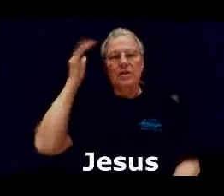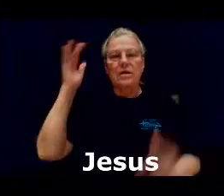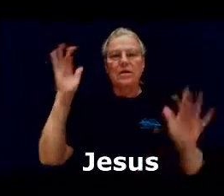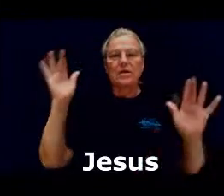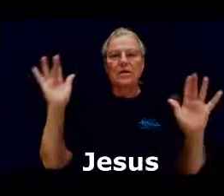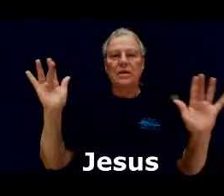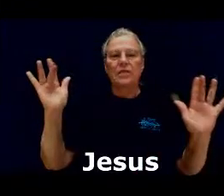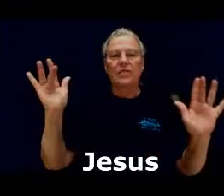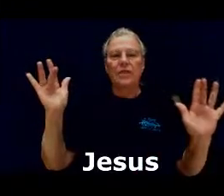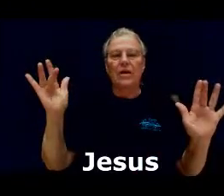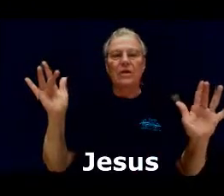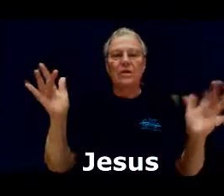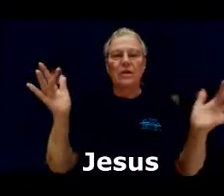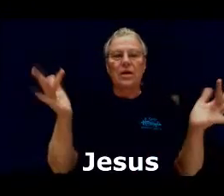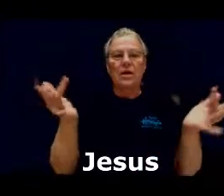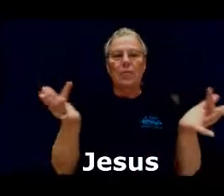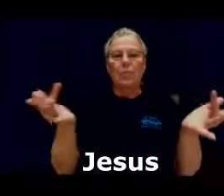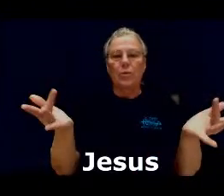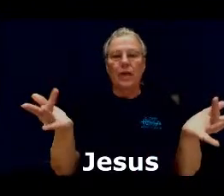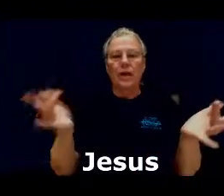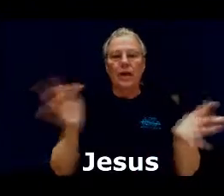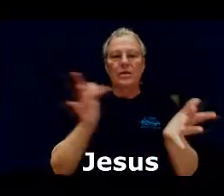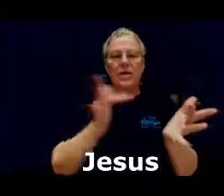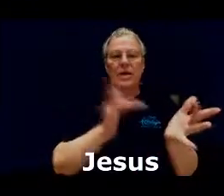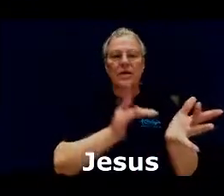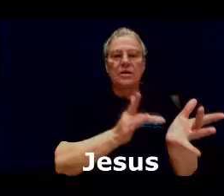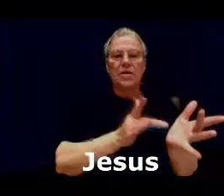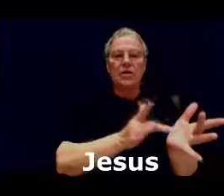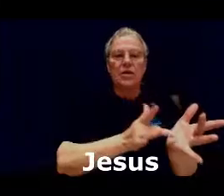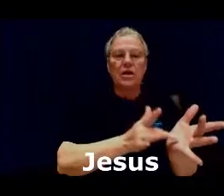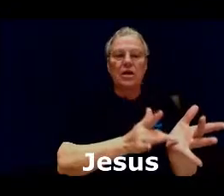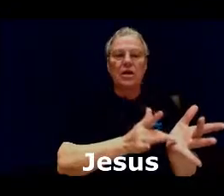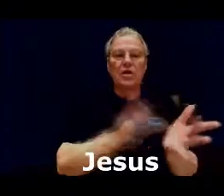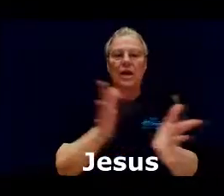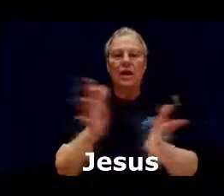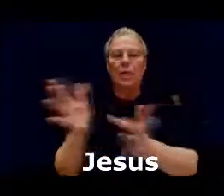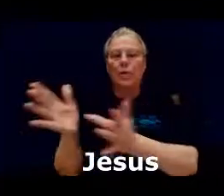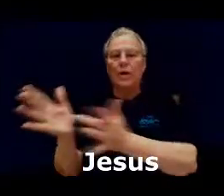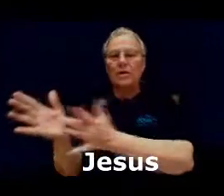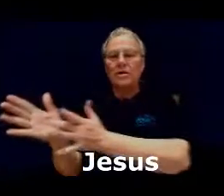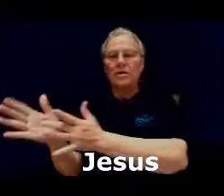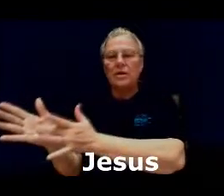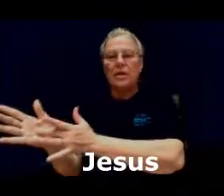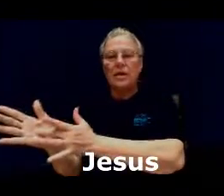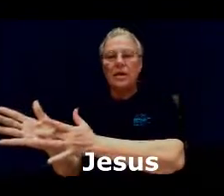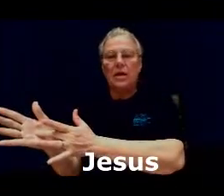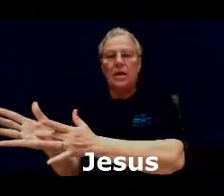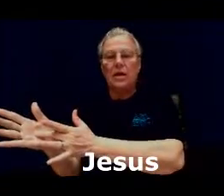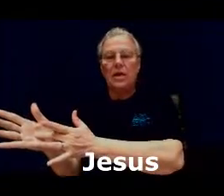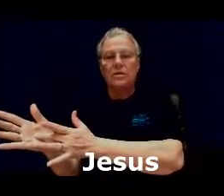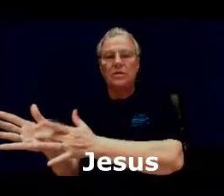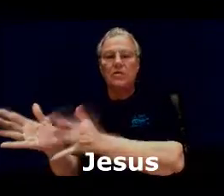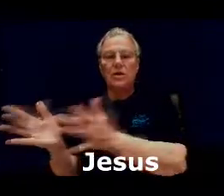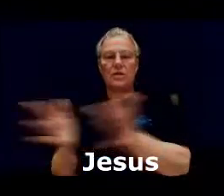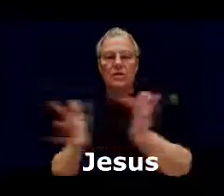center fingers both hands touching the nail prints in the hands of Jesus